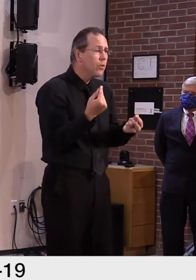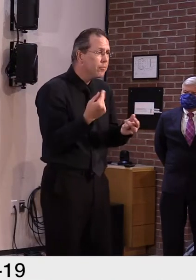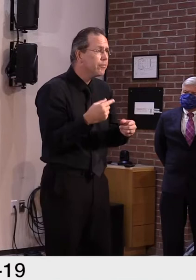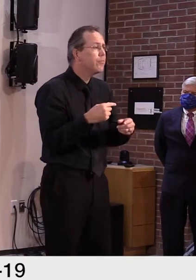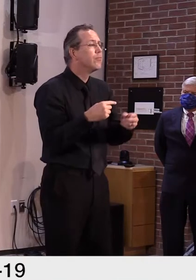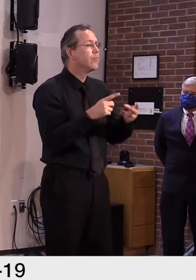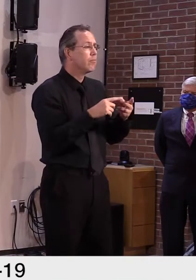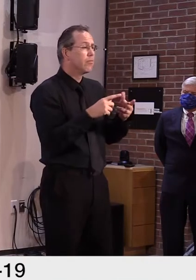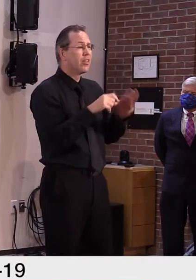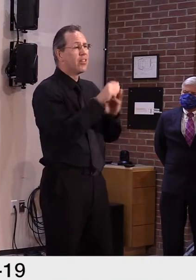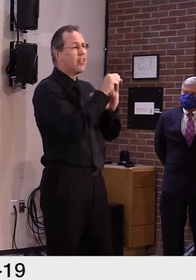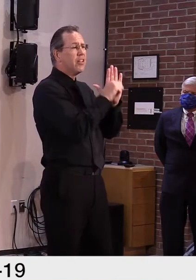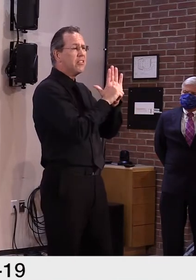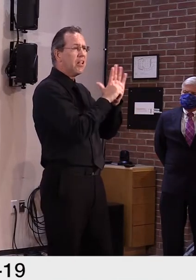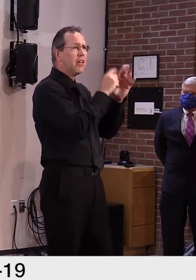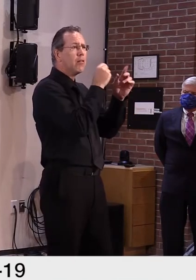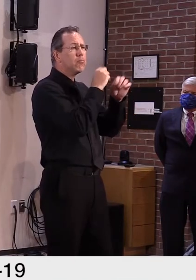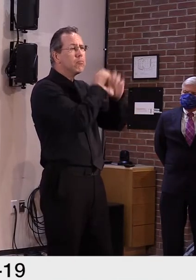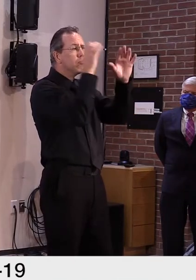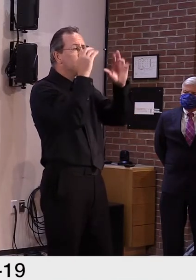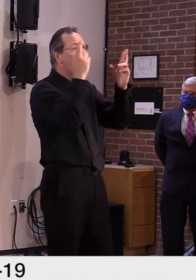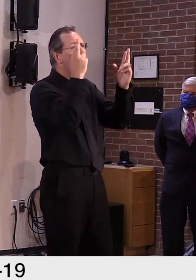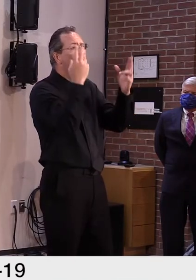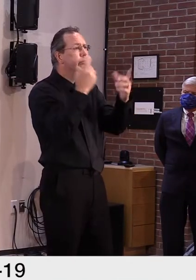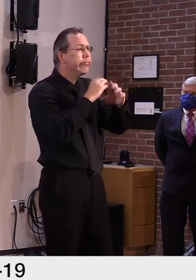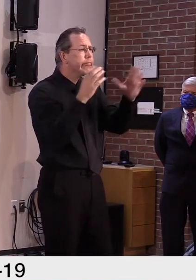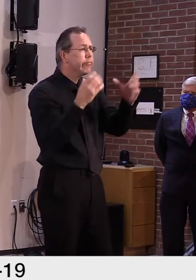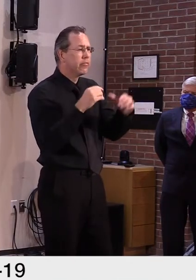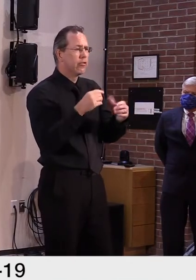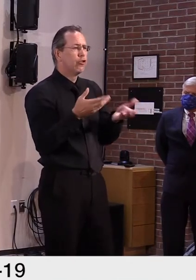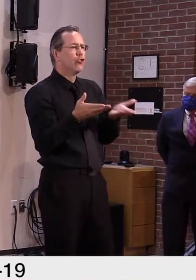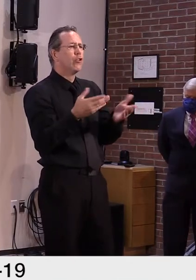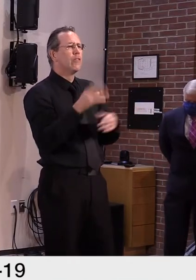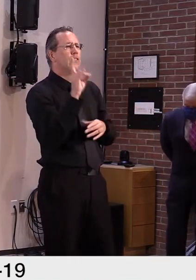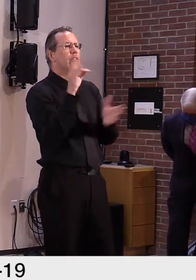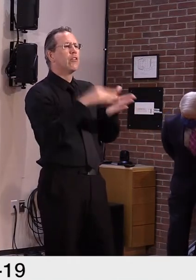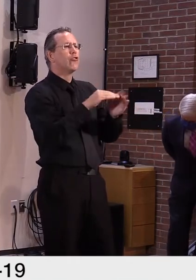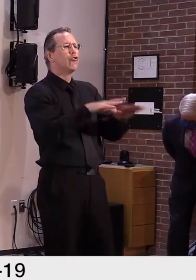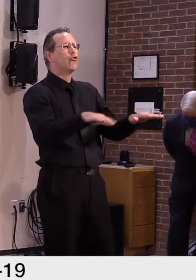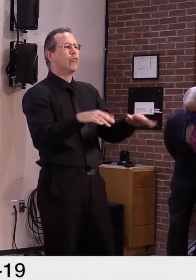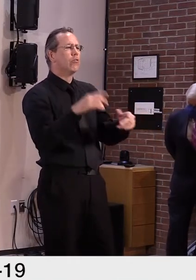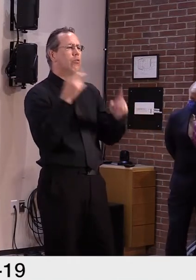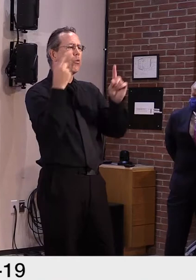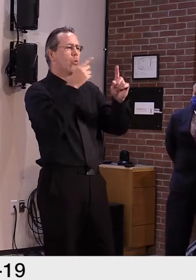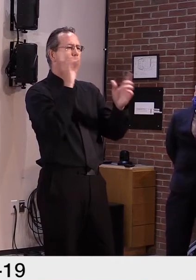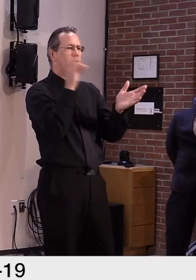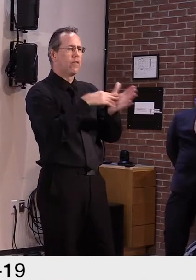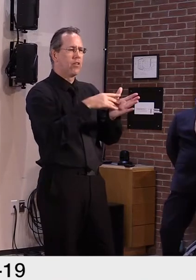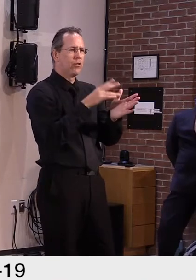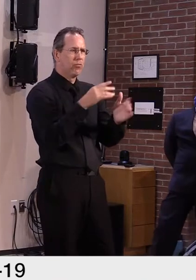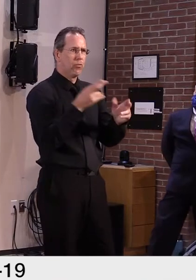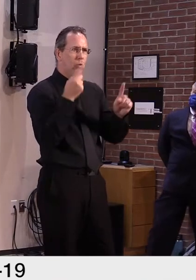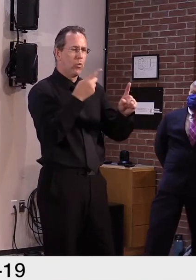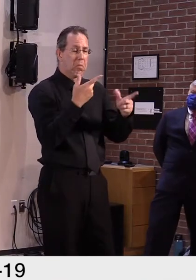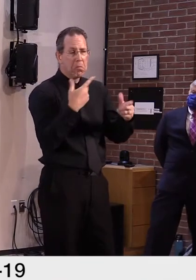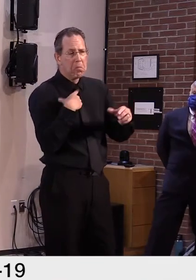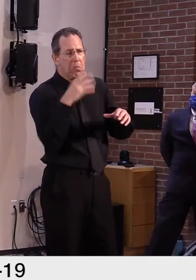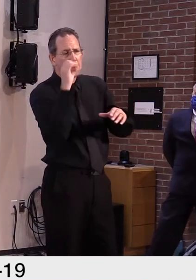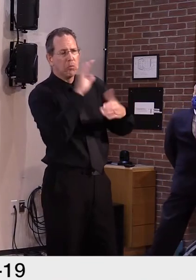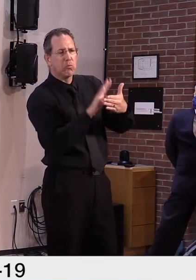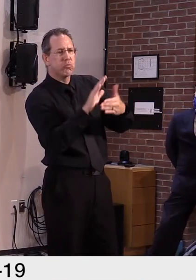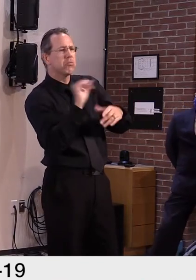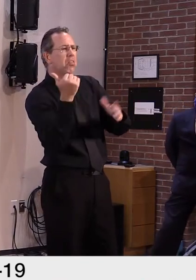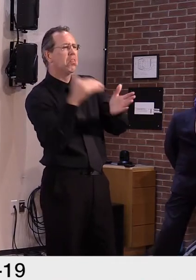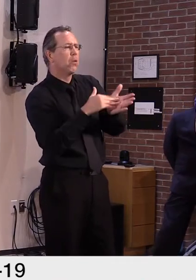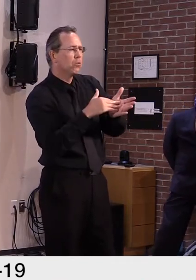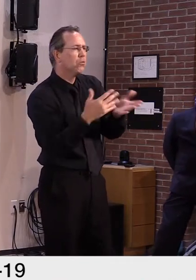,300 children. That estimate came from looking at all the elementary schools in Vermont and calculating a percentage of elementary